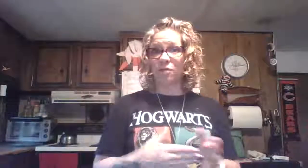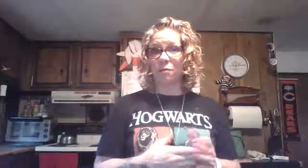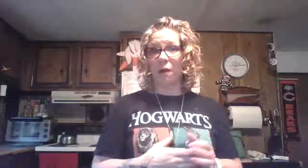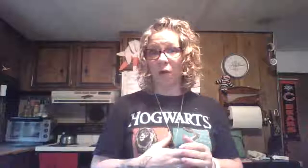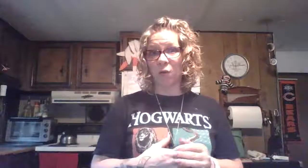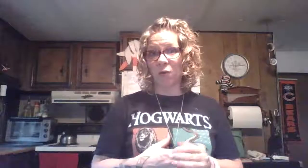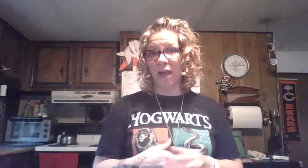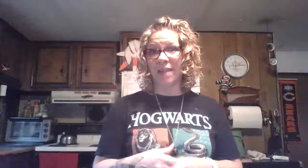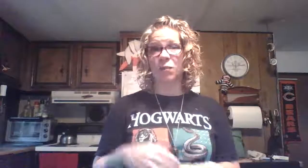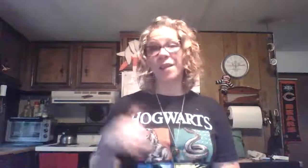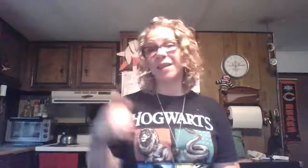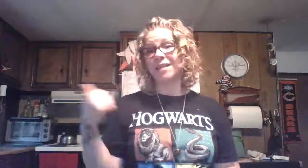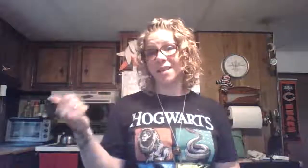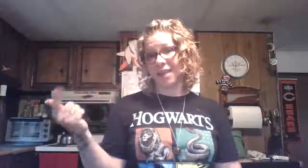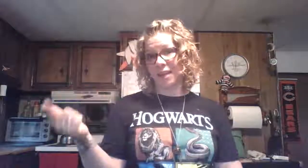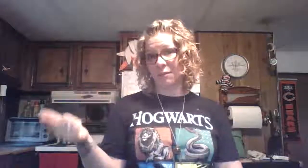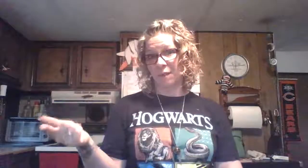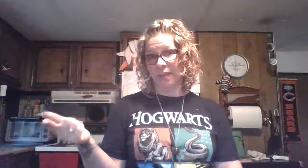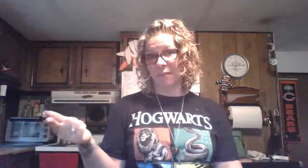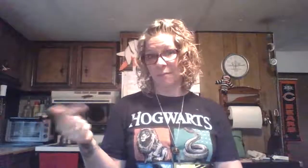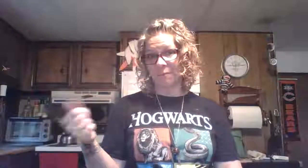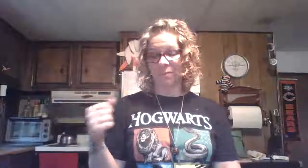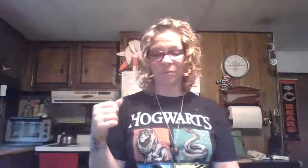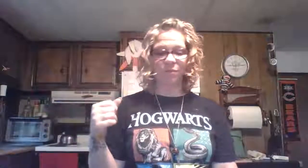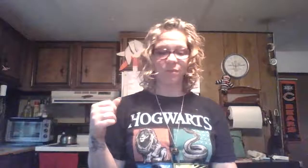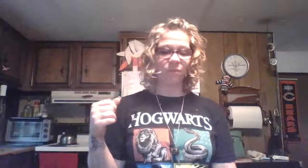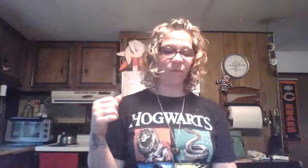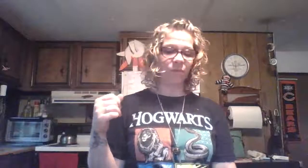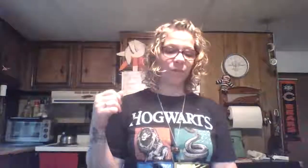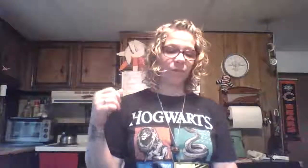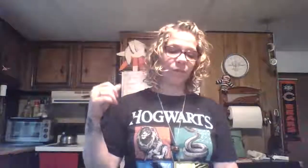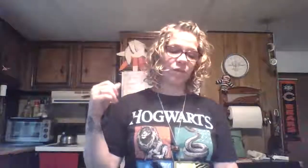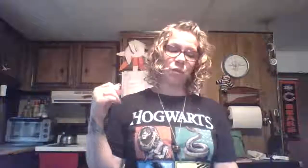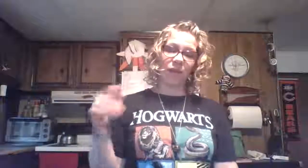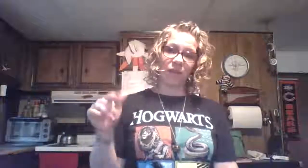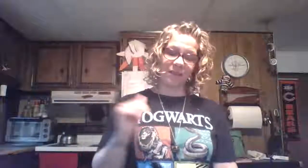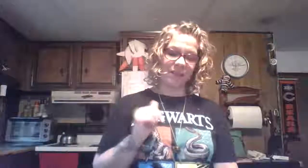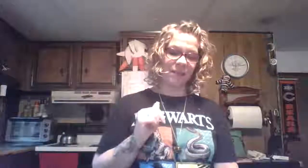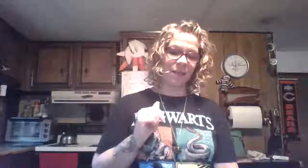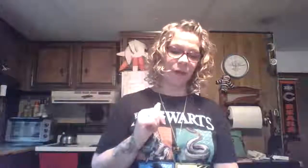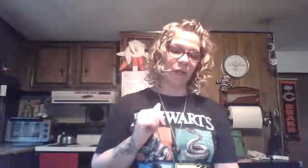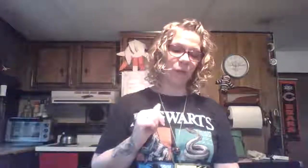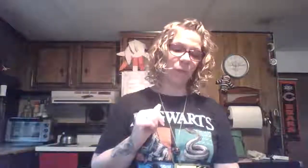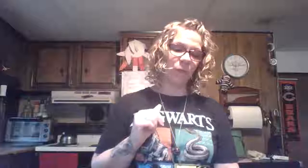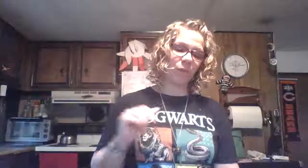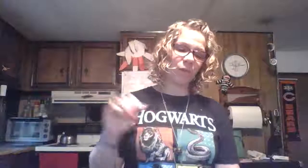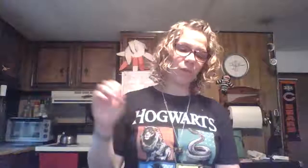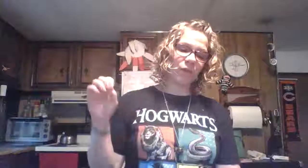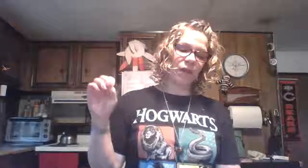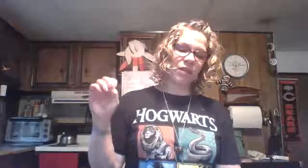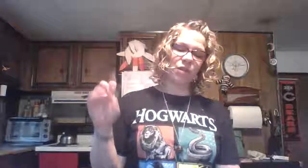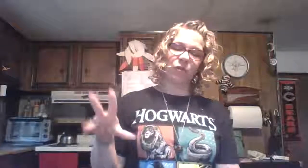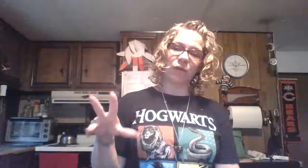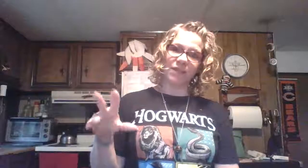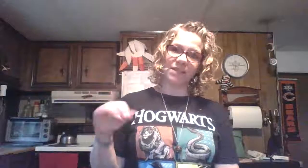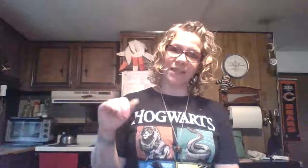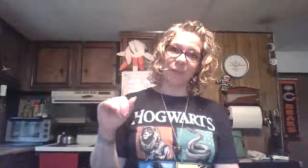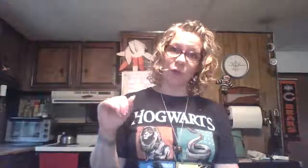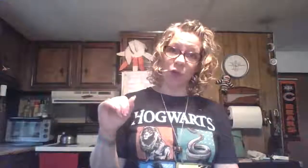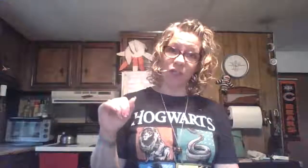tomorrow as well as Sunday and Monday? So nothing sneaks up on you. Don't forget to set up your launch